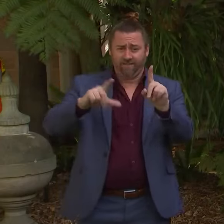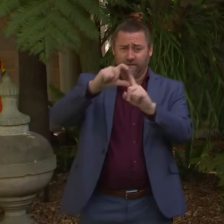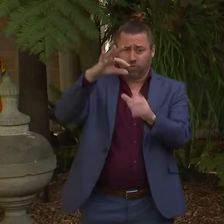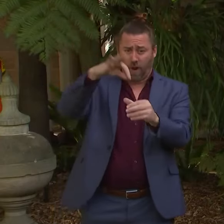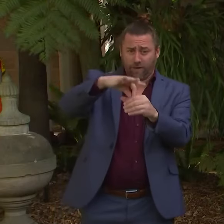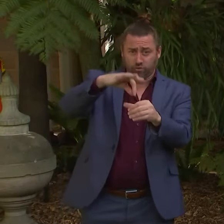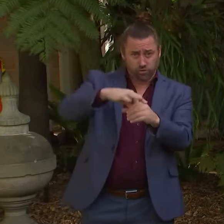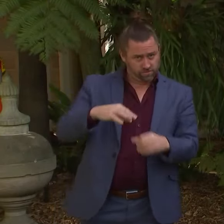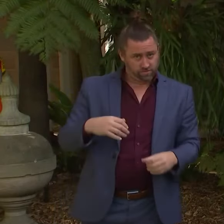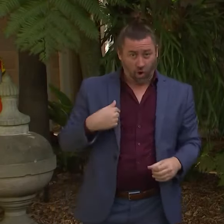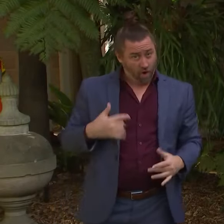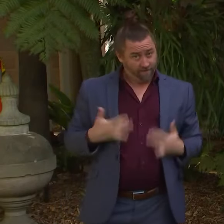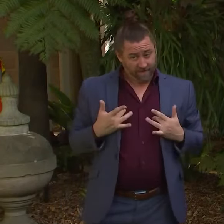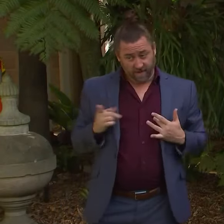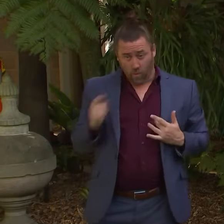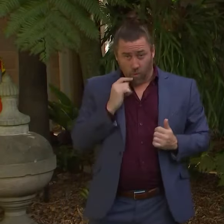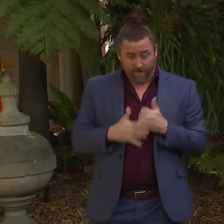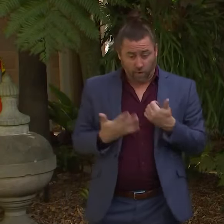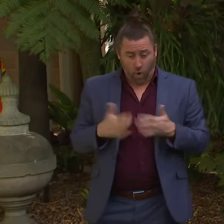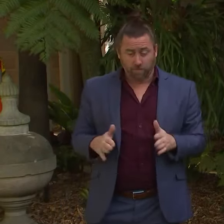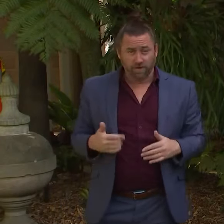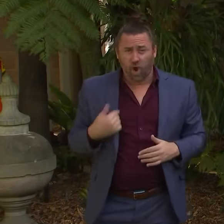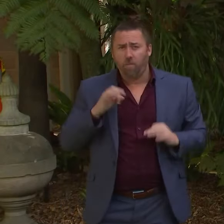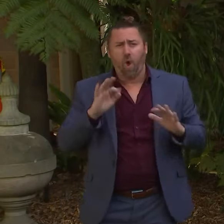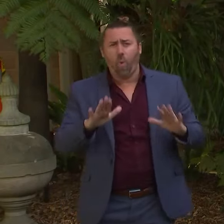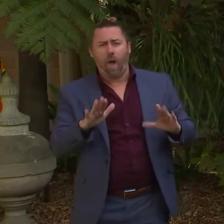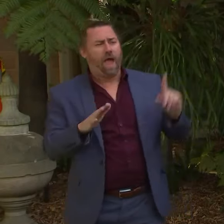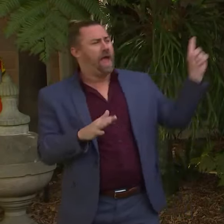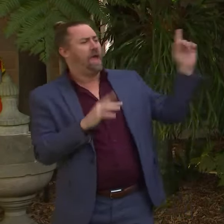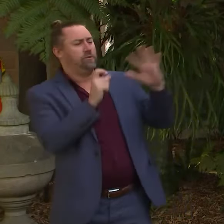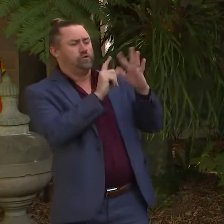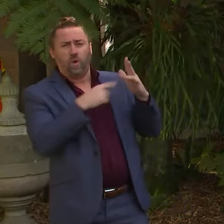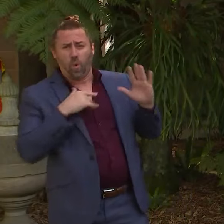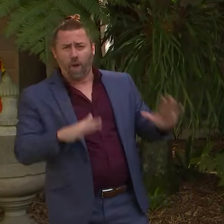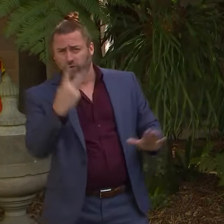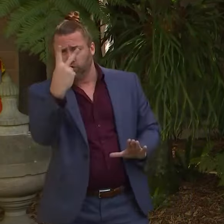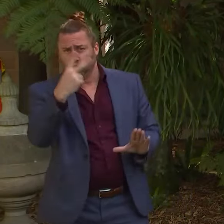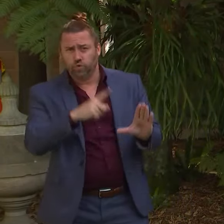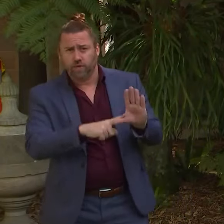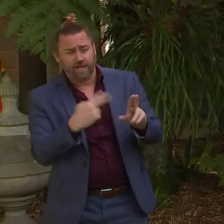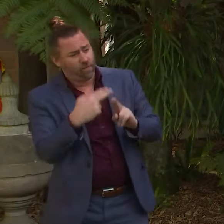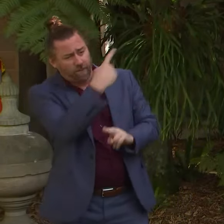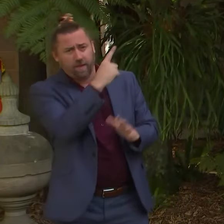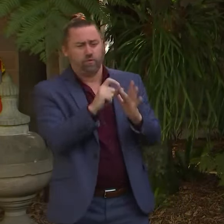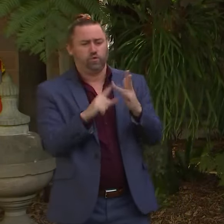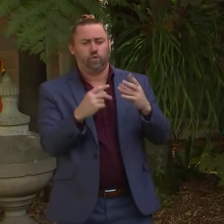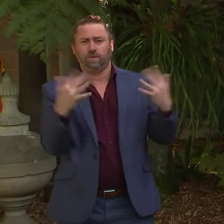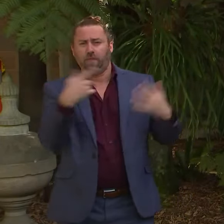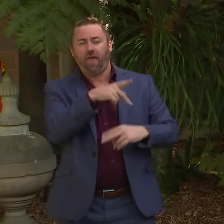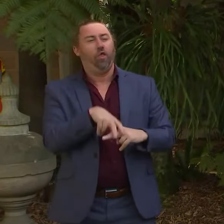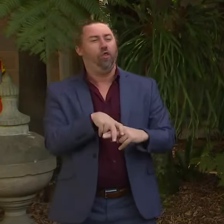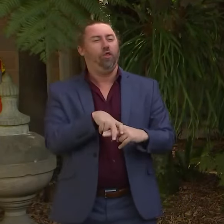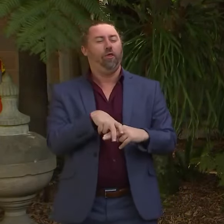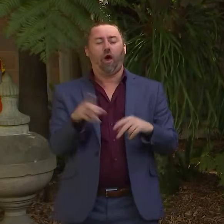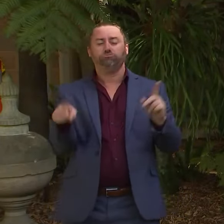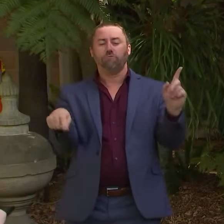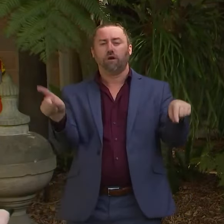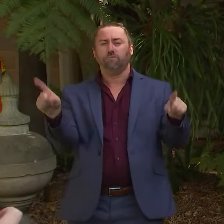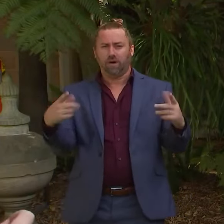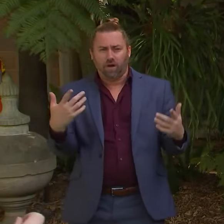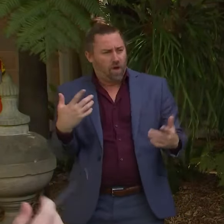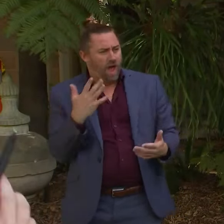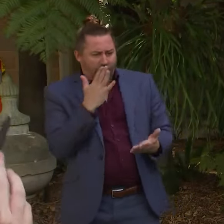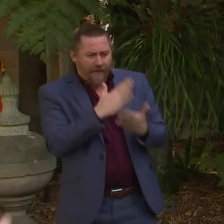possible. It just doesn't ever open. So I'm not going to wait for the Commonwealth. We have waited for two years for them to get off their backsides and help us with